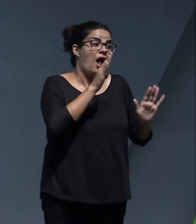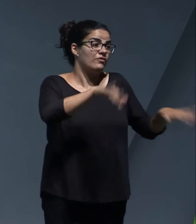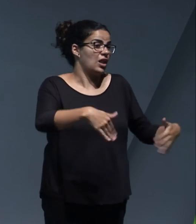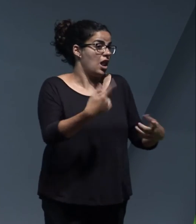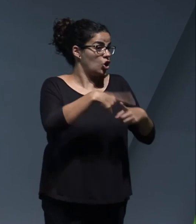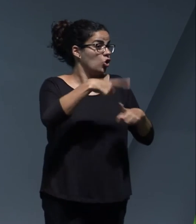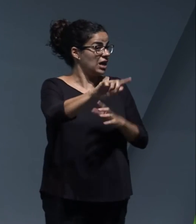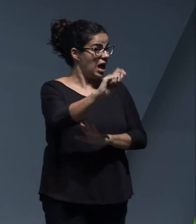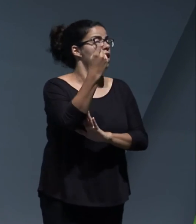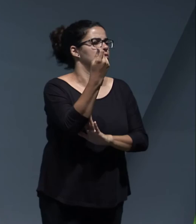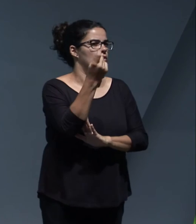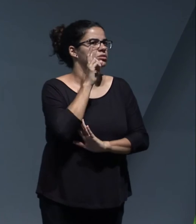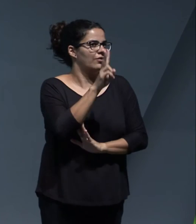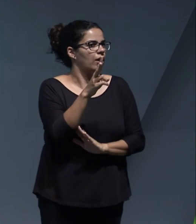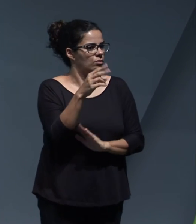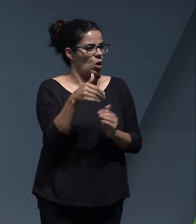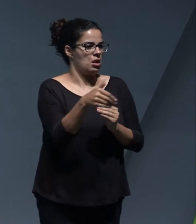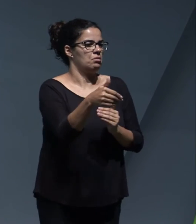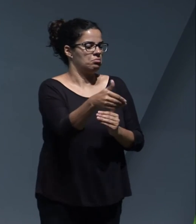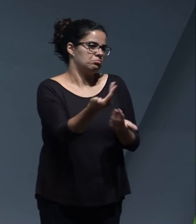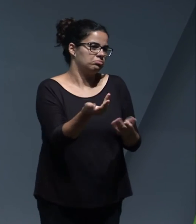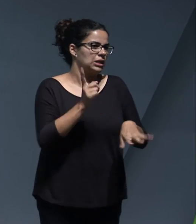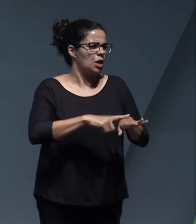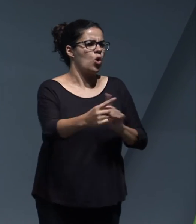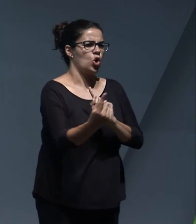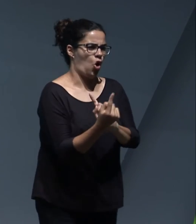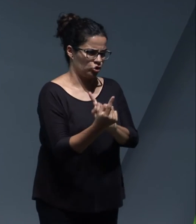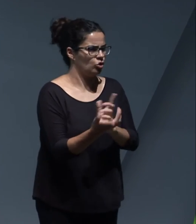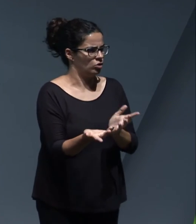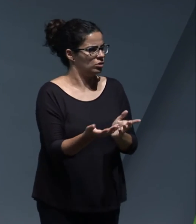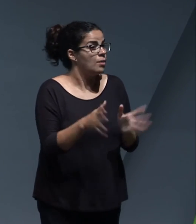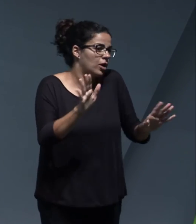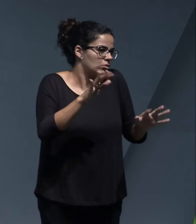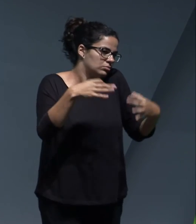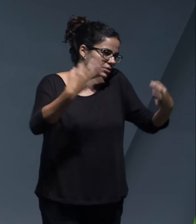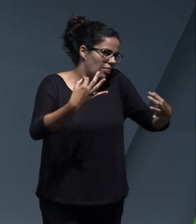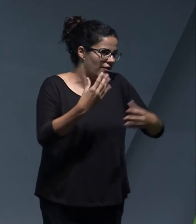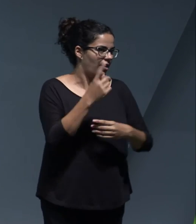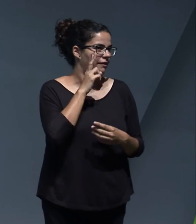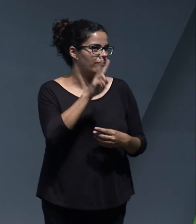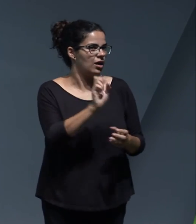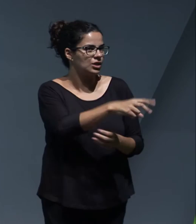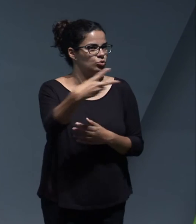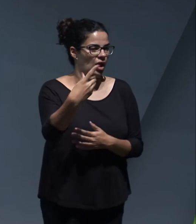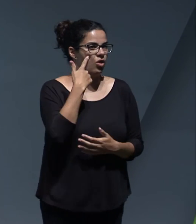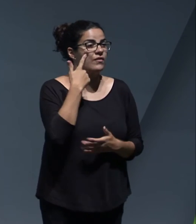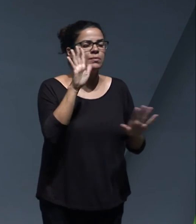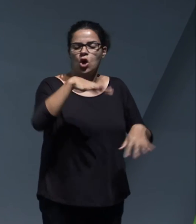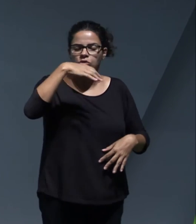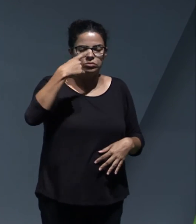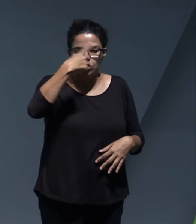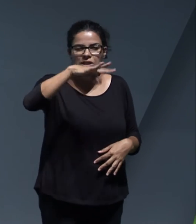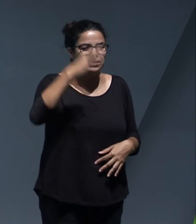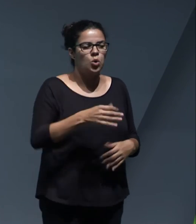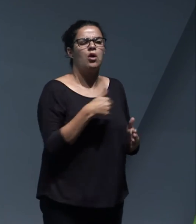major milestones will not be attained in the mid-term. We'll see things in the short term, but I would insist at the next conference I